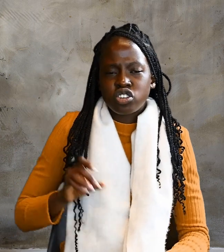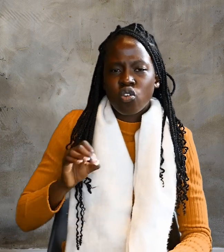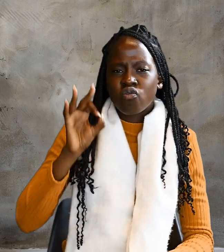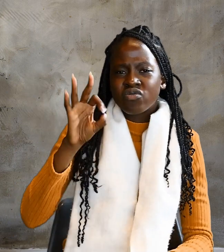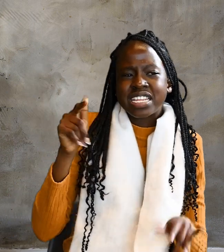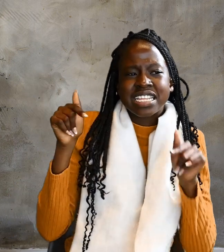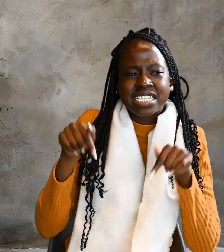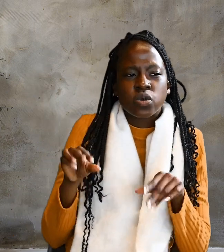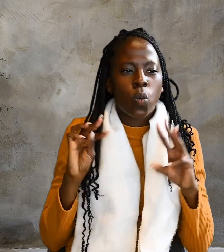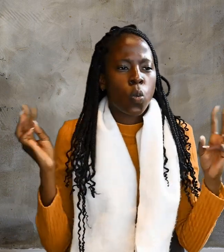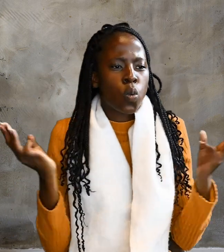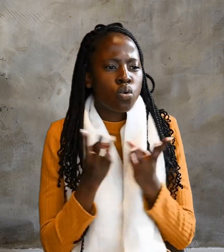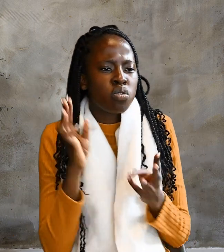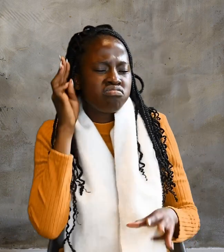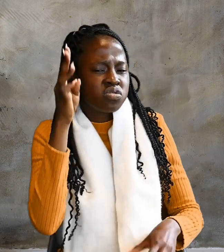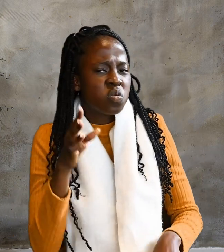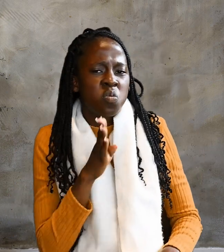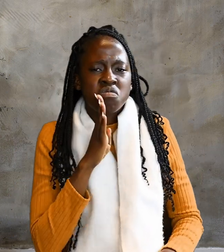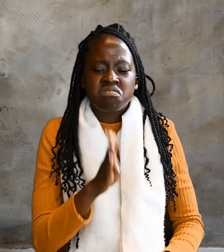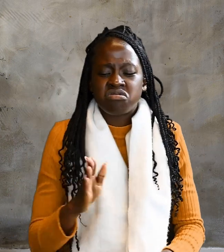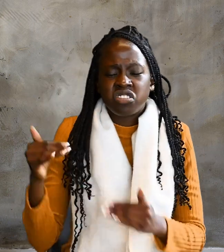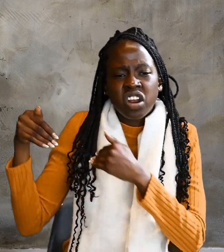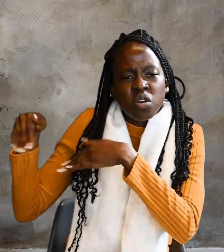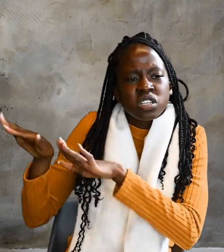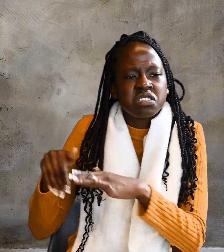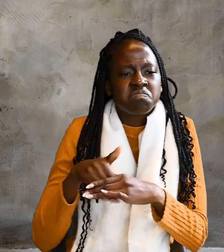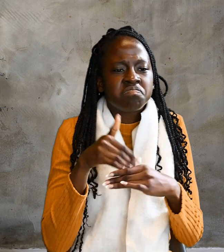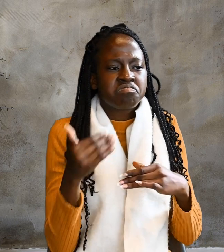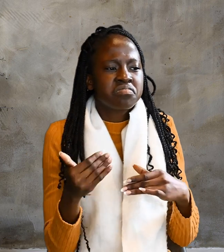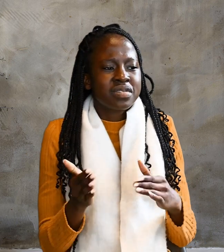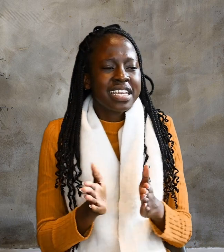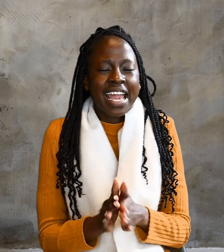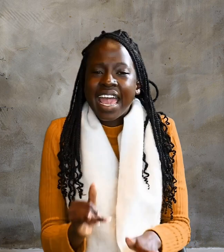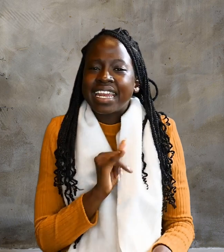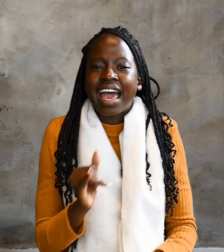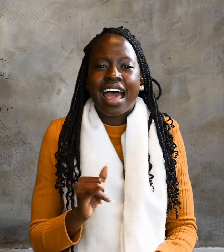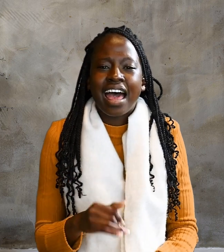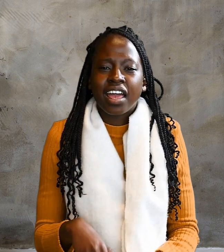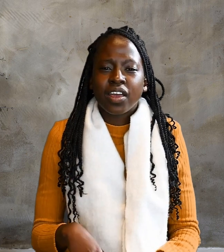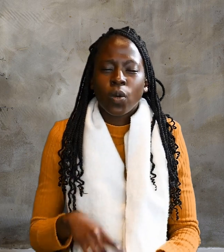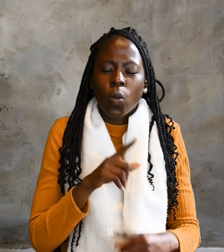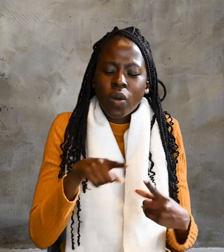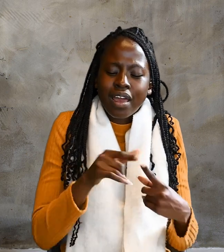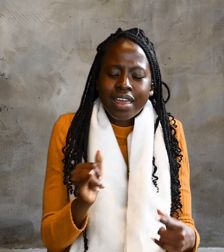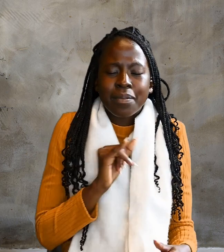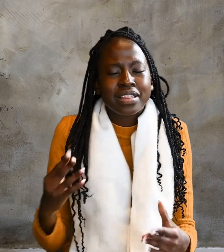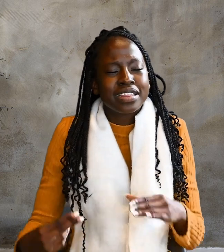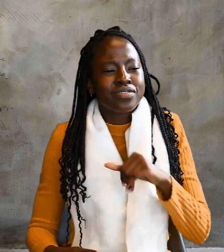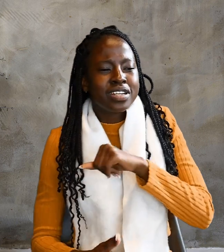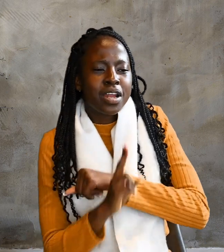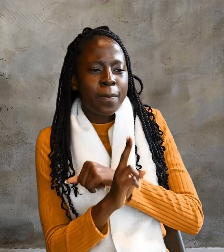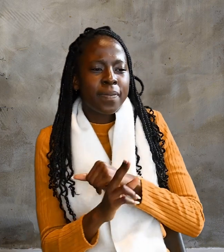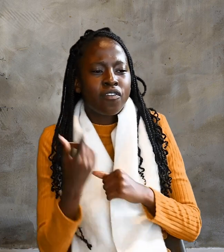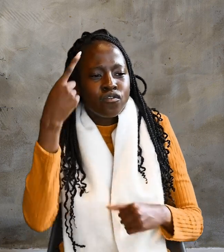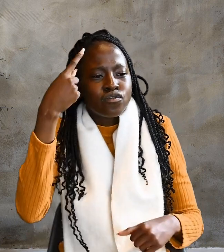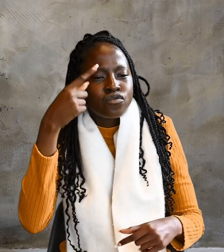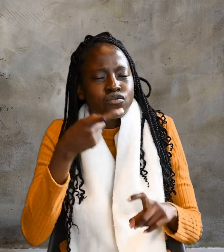will be driven out. And I, when I am lifted up from the earth,